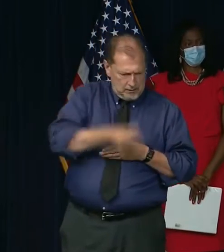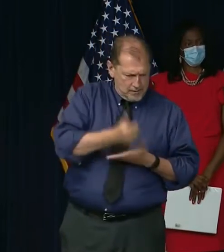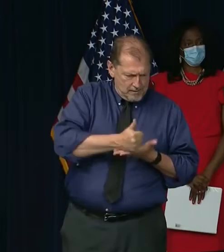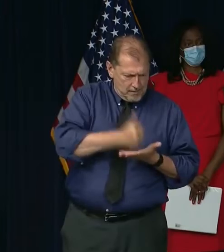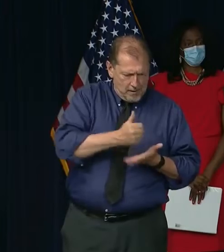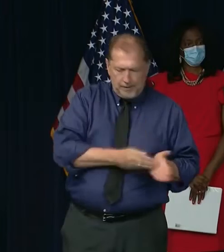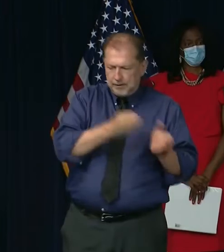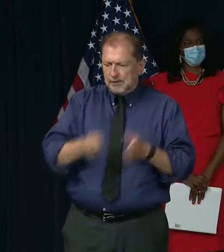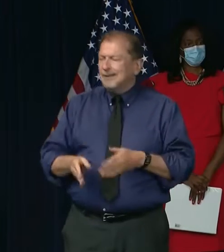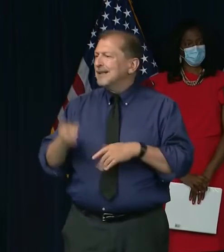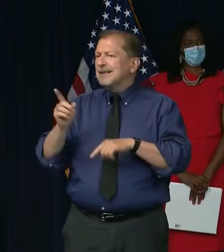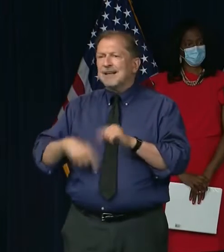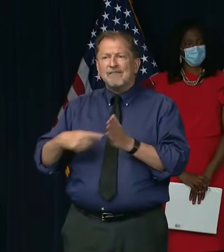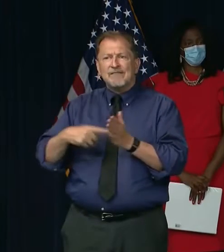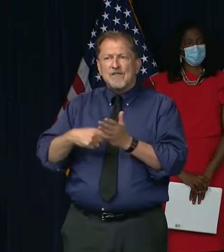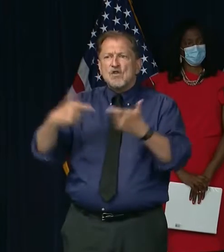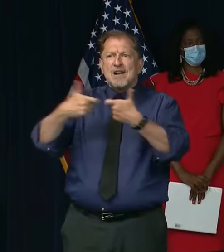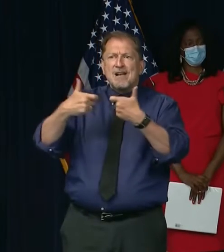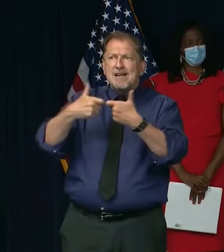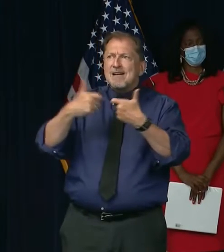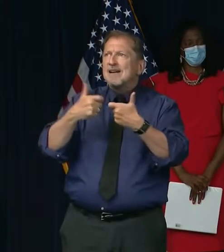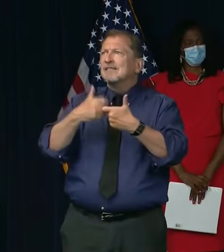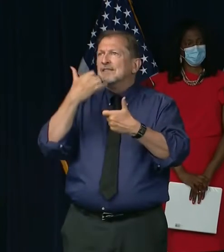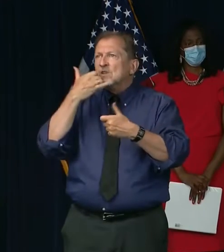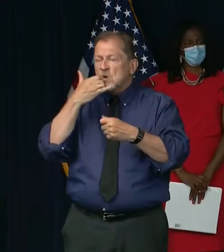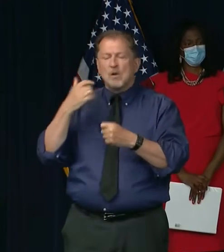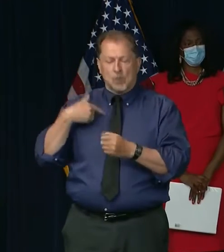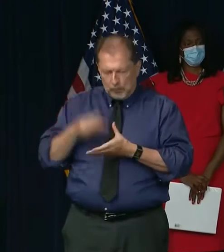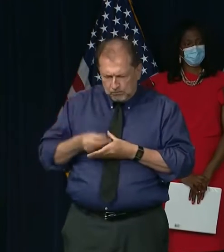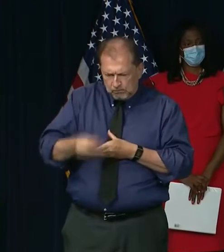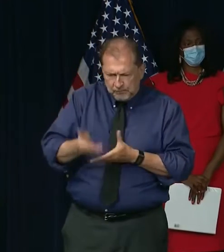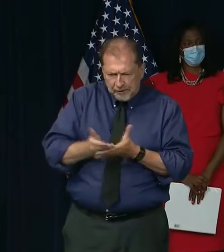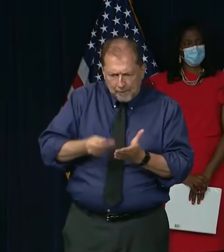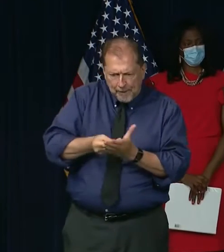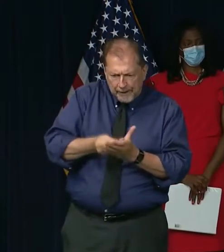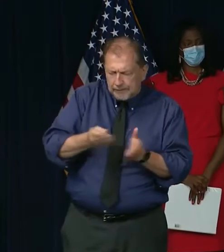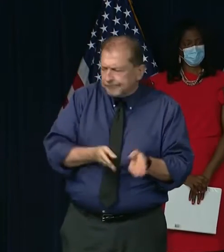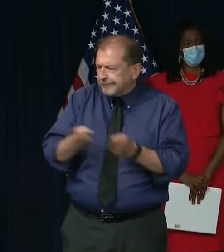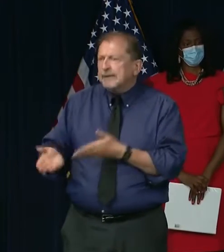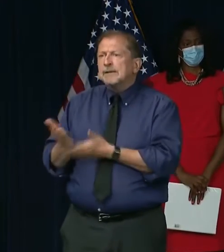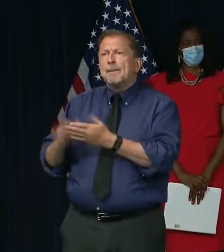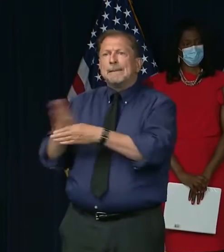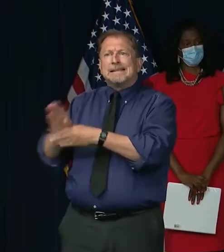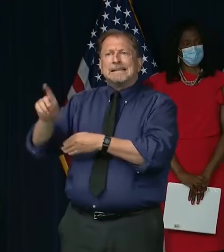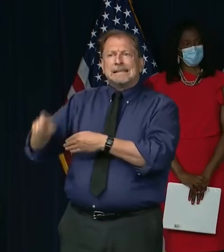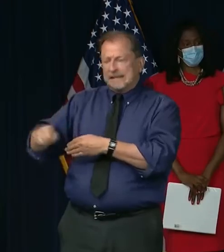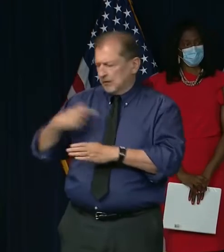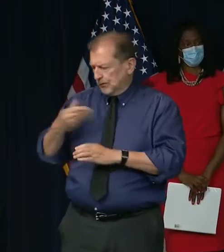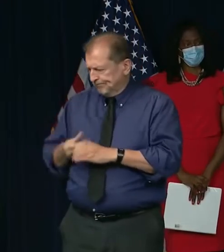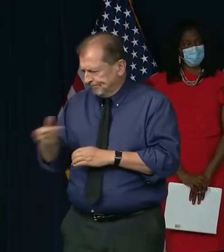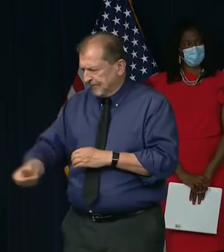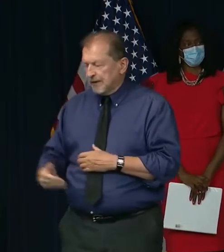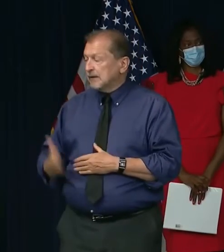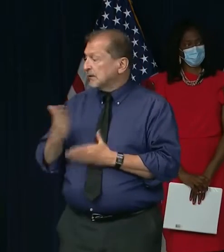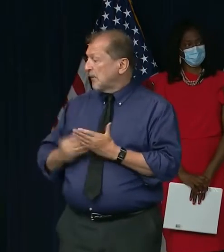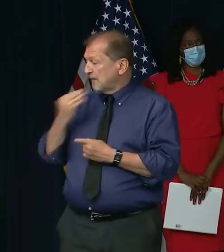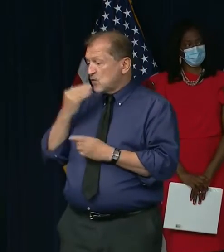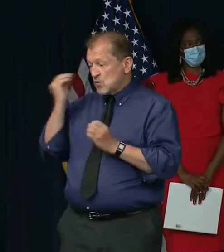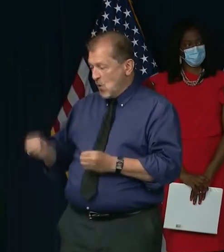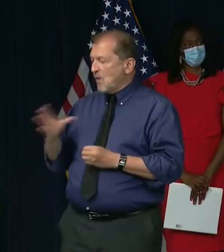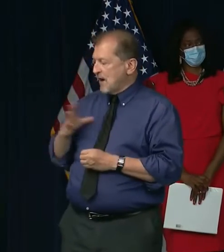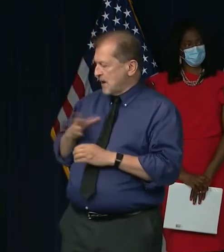and grants to small businesses that have been impacted by COVID-19. We've begun doing food distribution and delivery